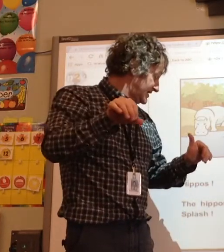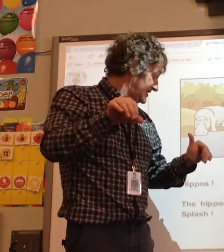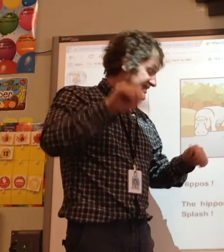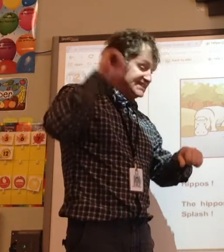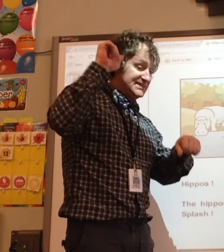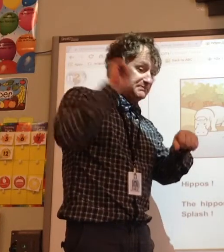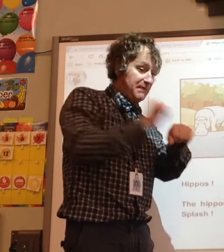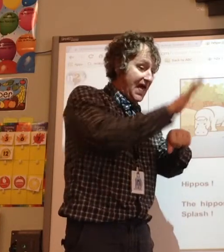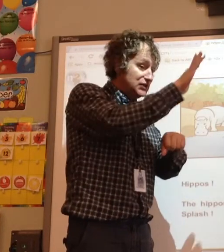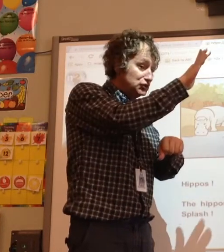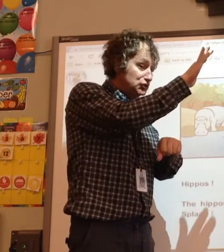Splash!